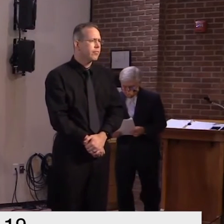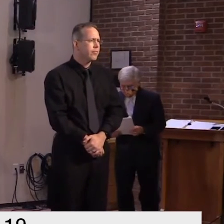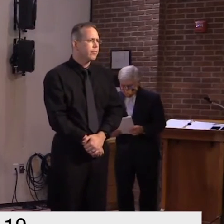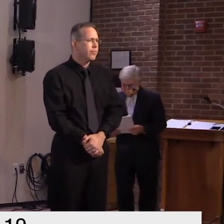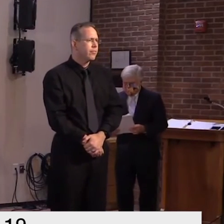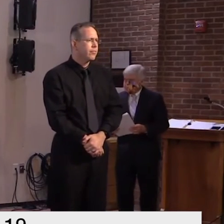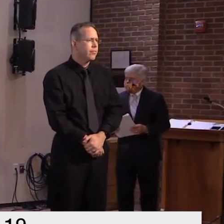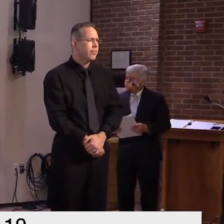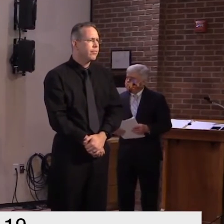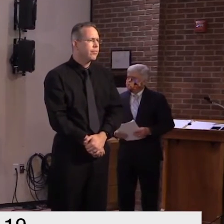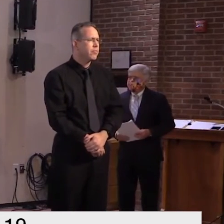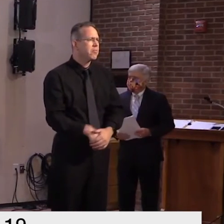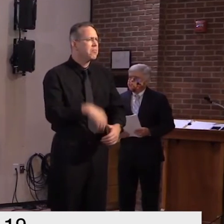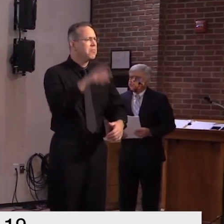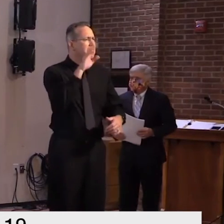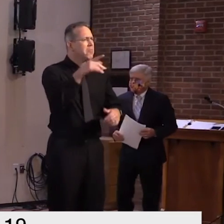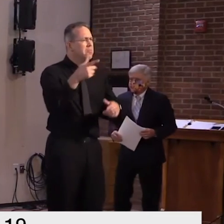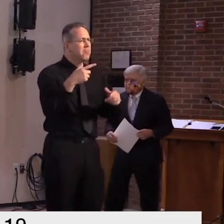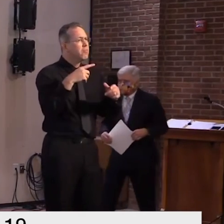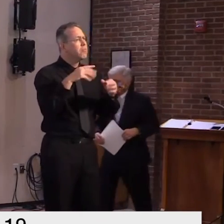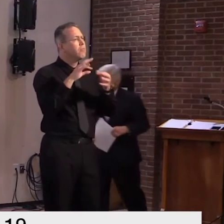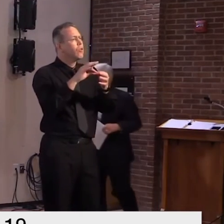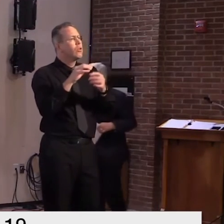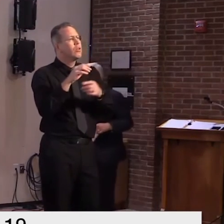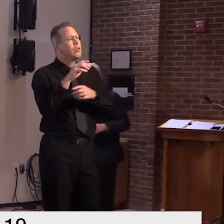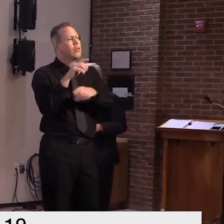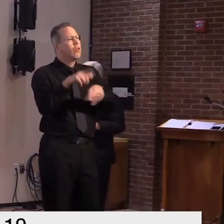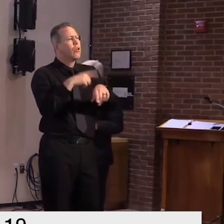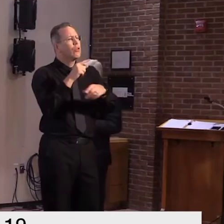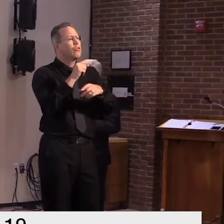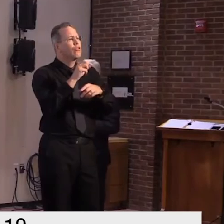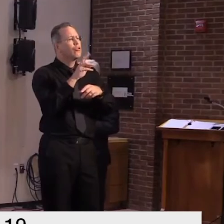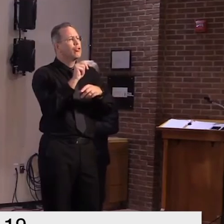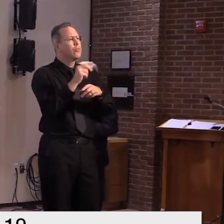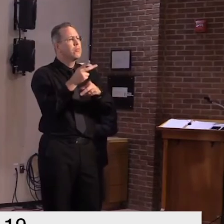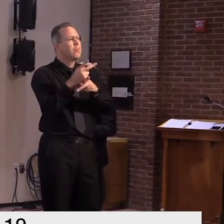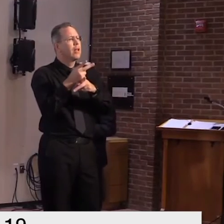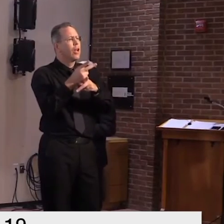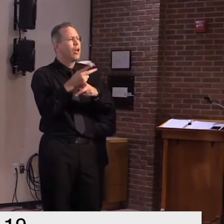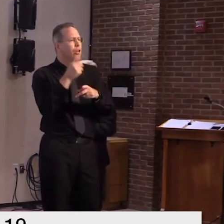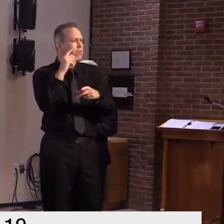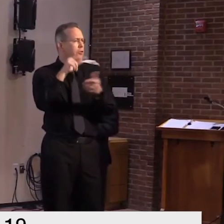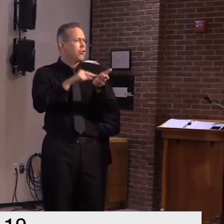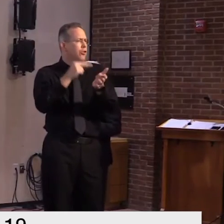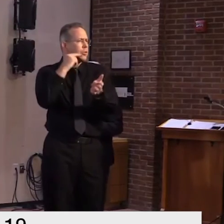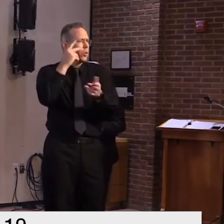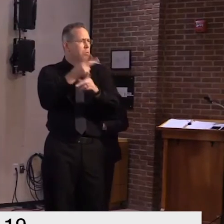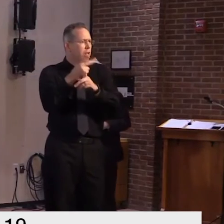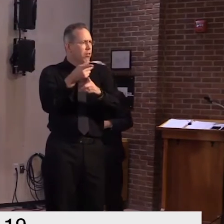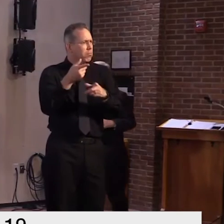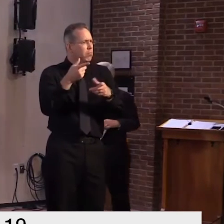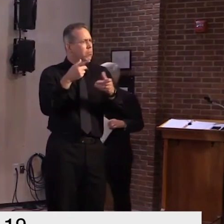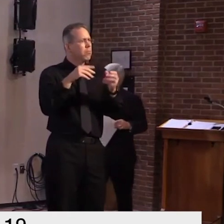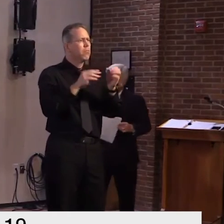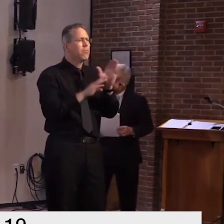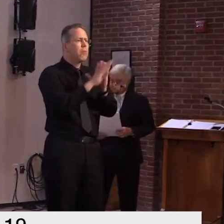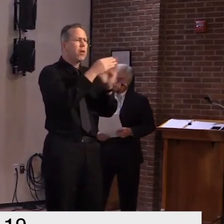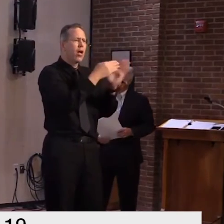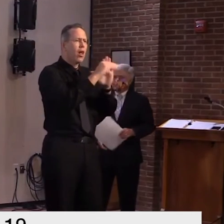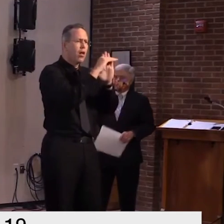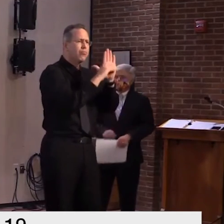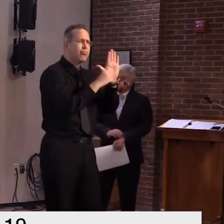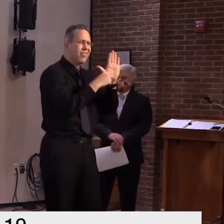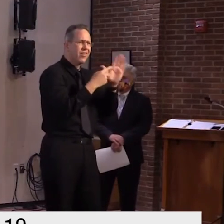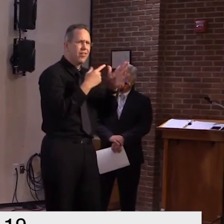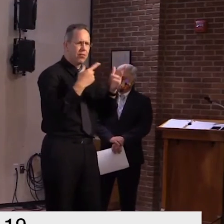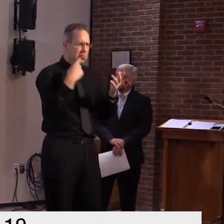was issued five days ago i'm not sure that the guidance was issued five days ago we may have been putting it into